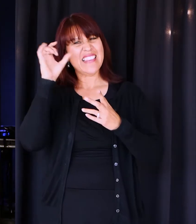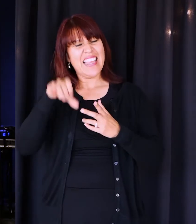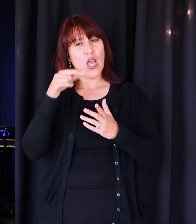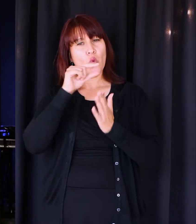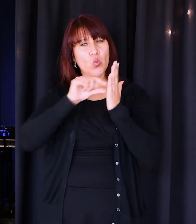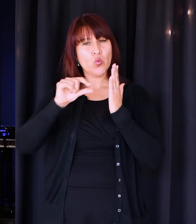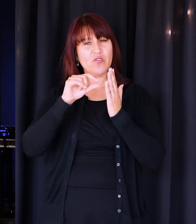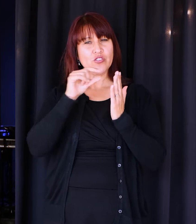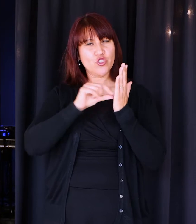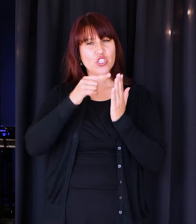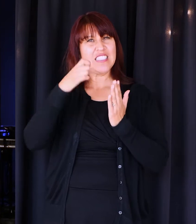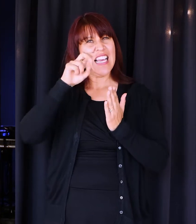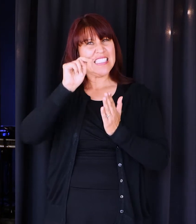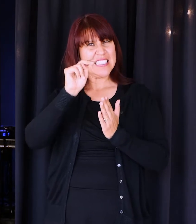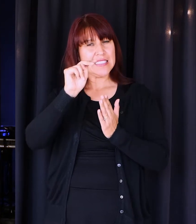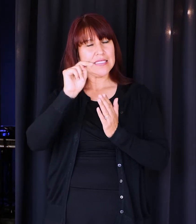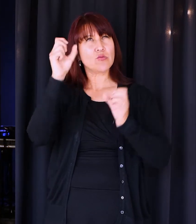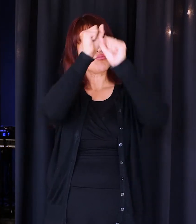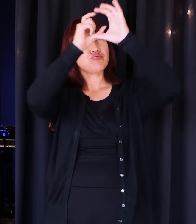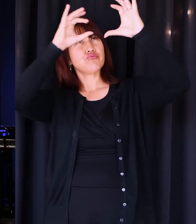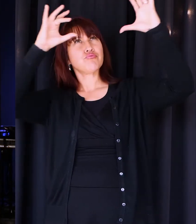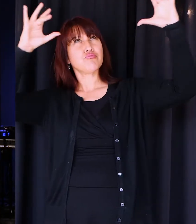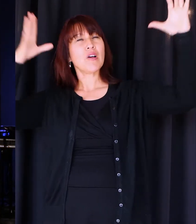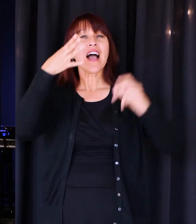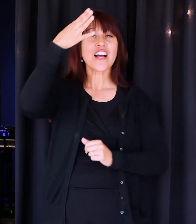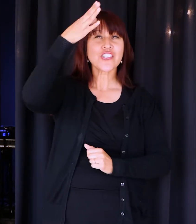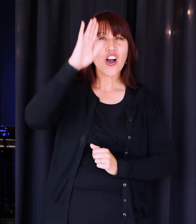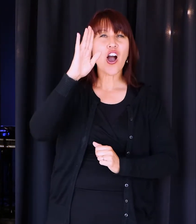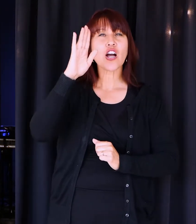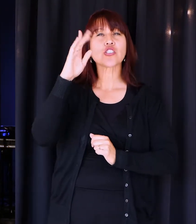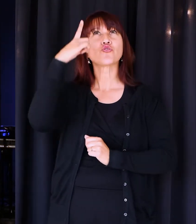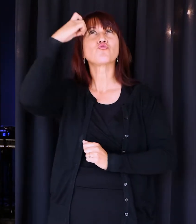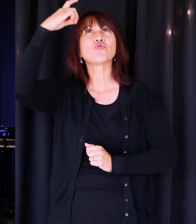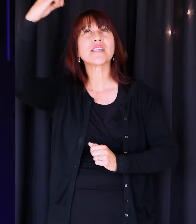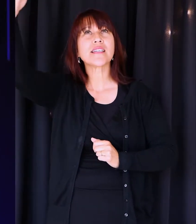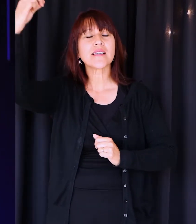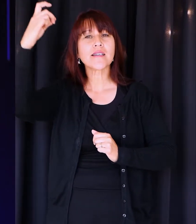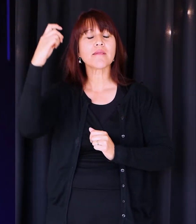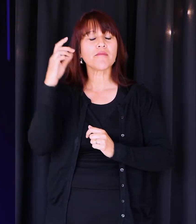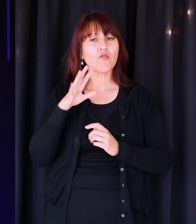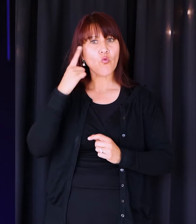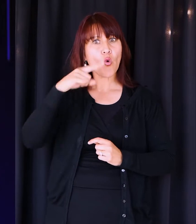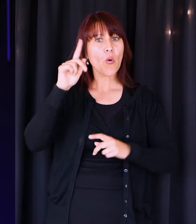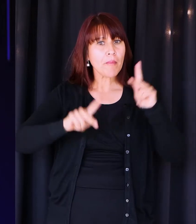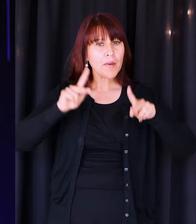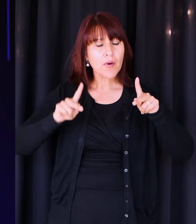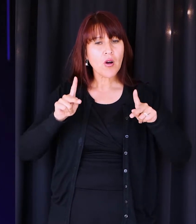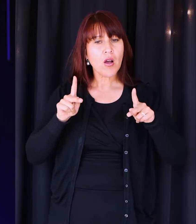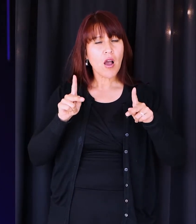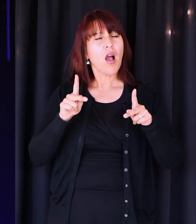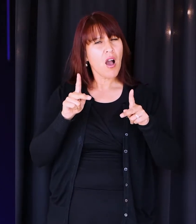for you and I. It paints a picture of God's dream over humanity. And as I read that, it just makes me think this,